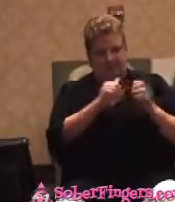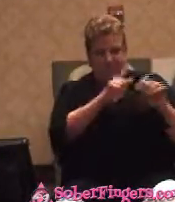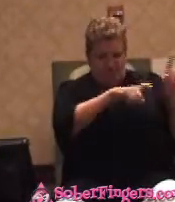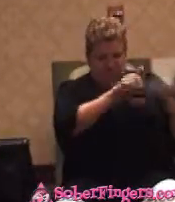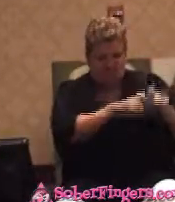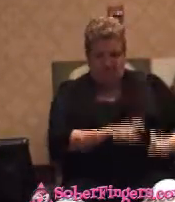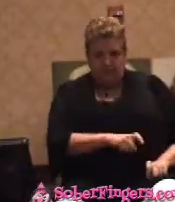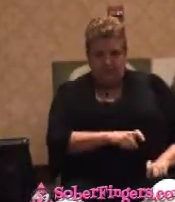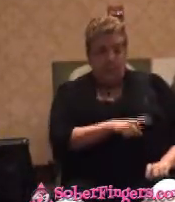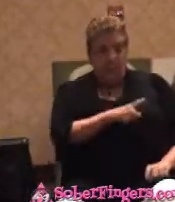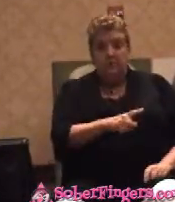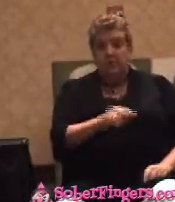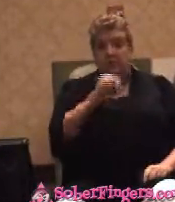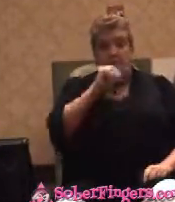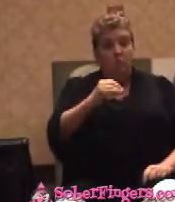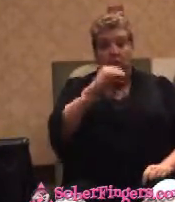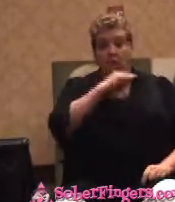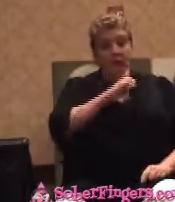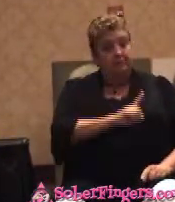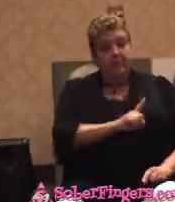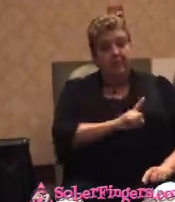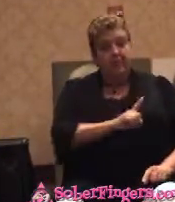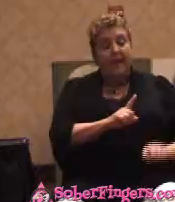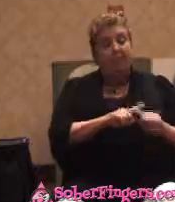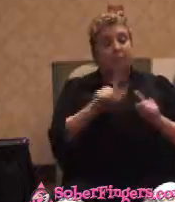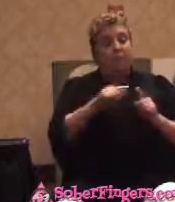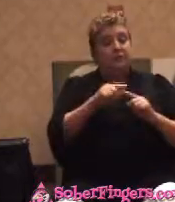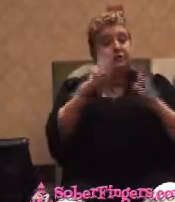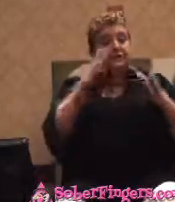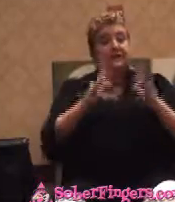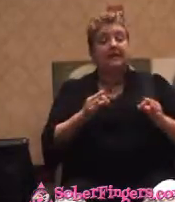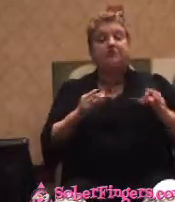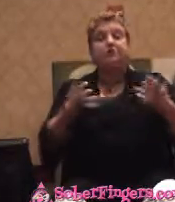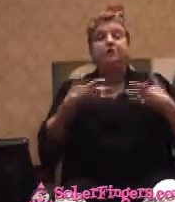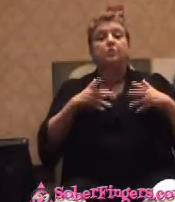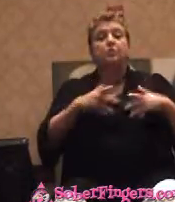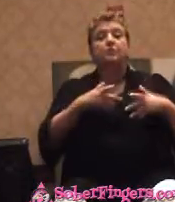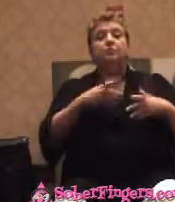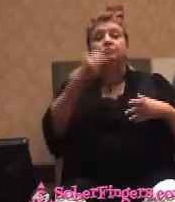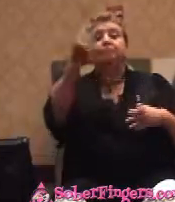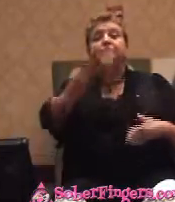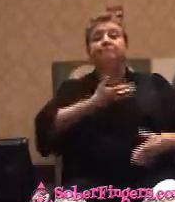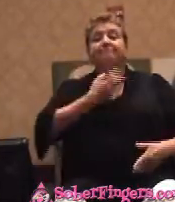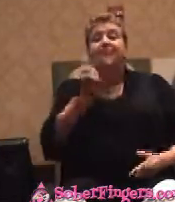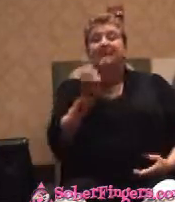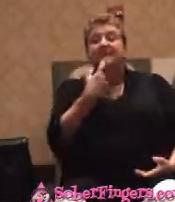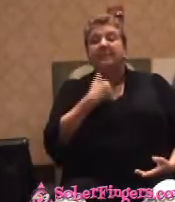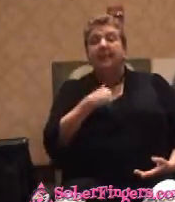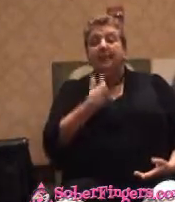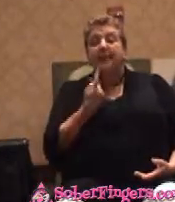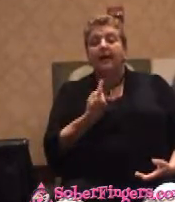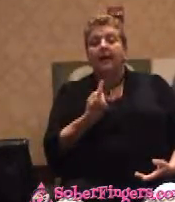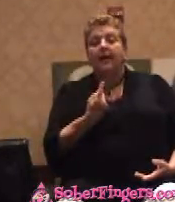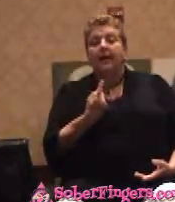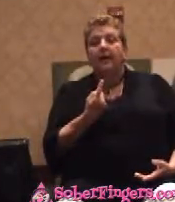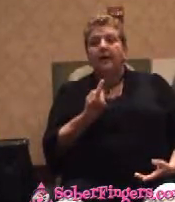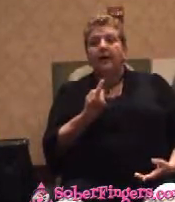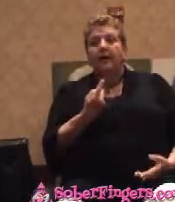She will not lie. But when she decides she doesn't want to give me information, it's just like trying to get a snake with an ice pick.